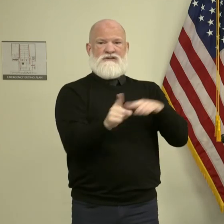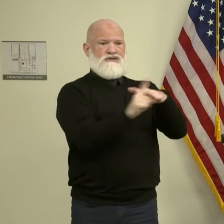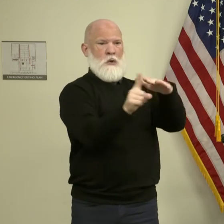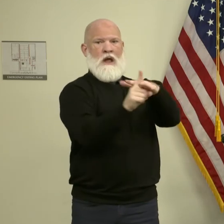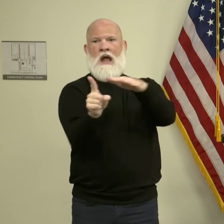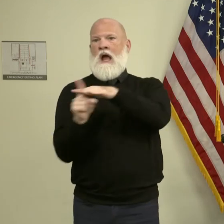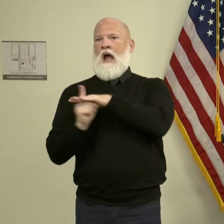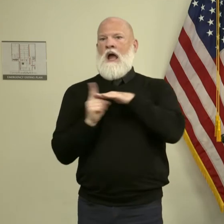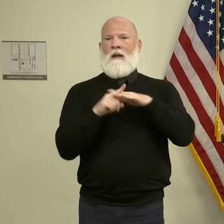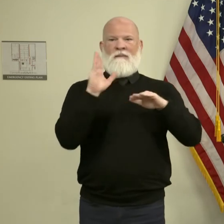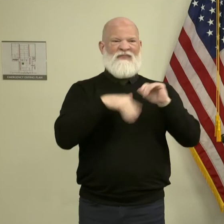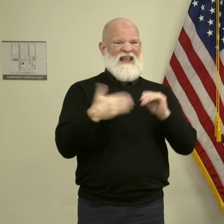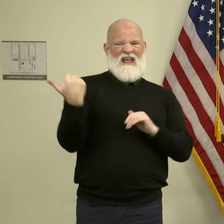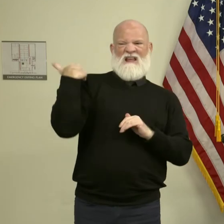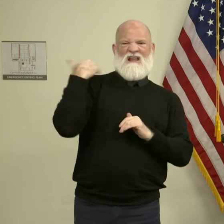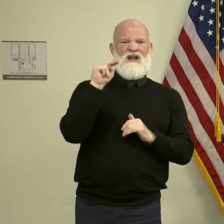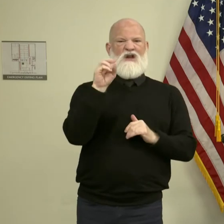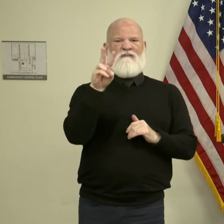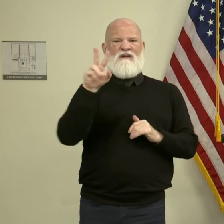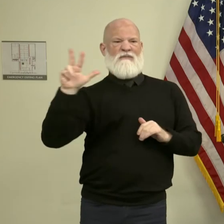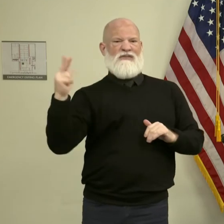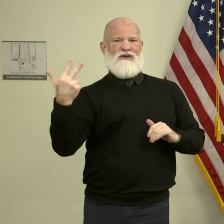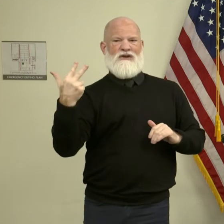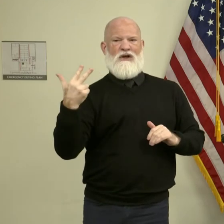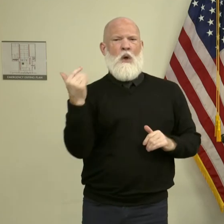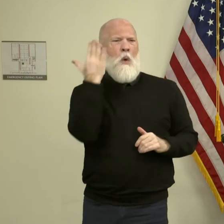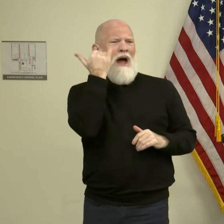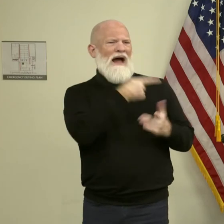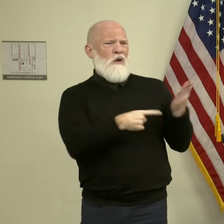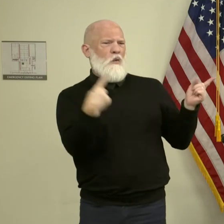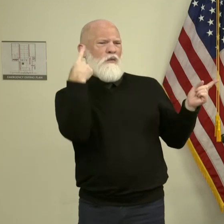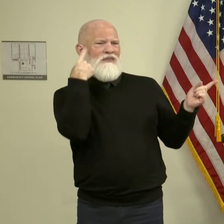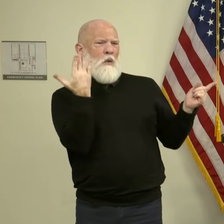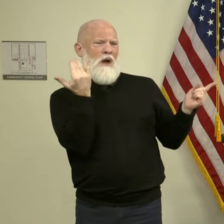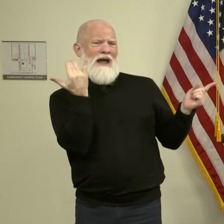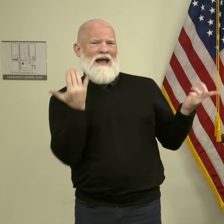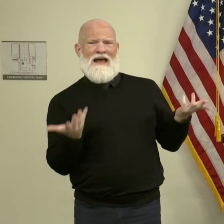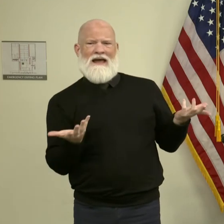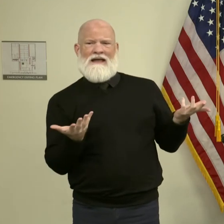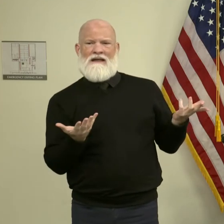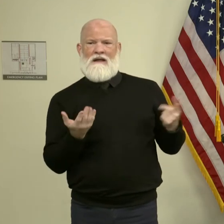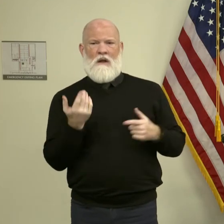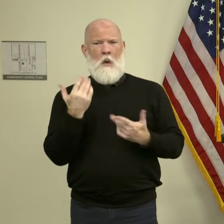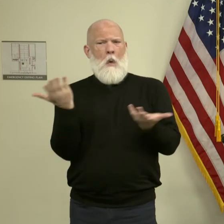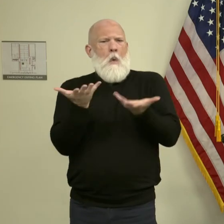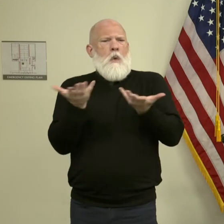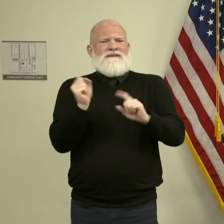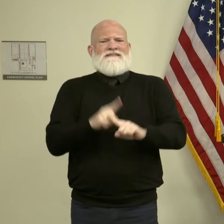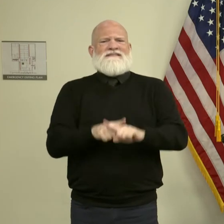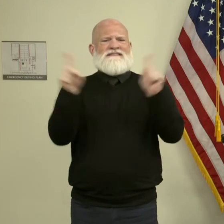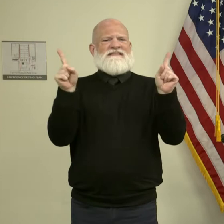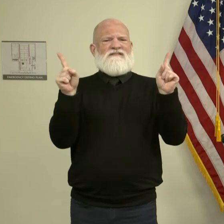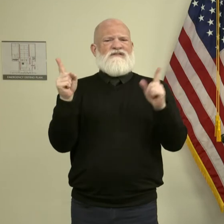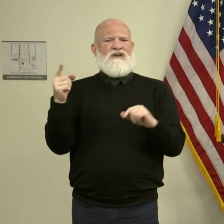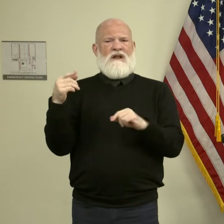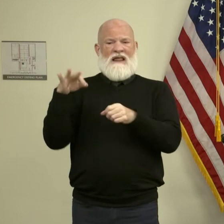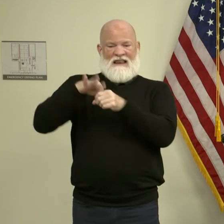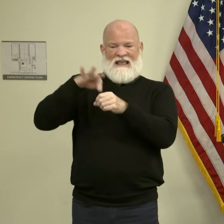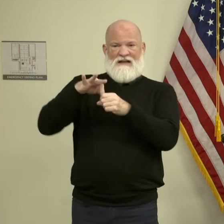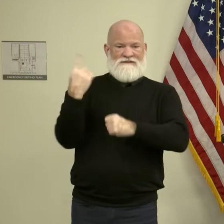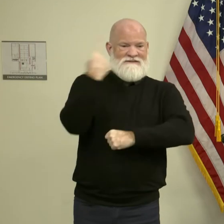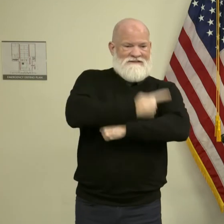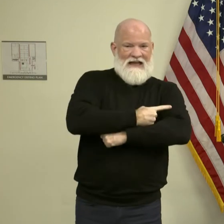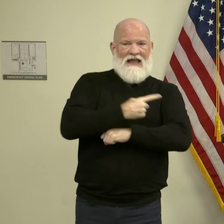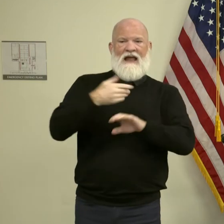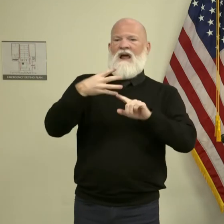Why do you think that is? What's explanation for such high Election Day turnout after, you know, good, but not that good, early to turn